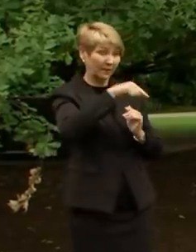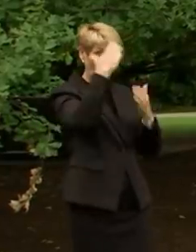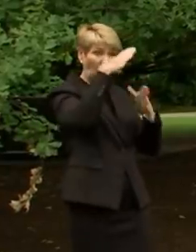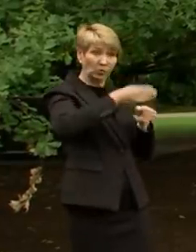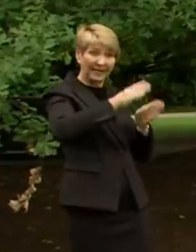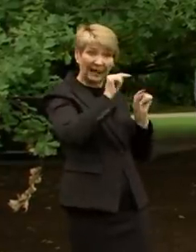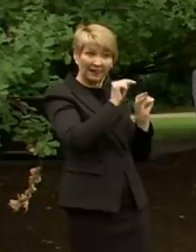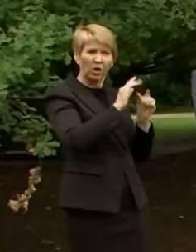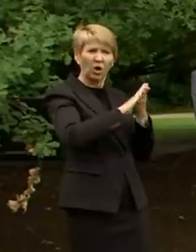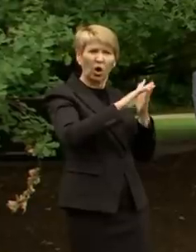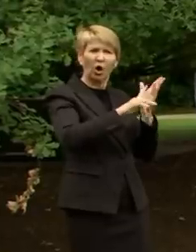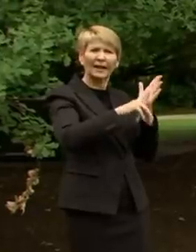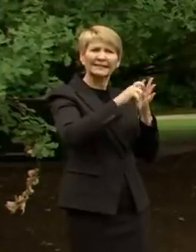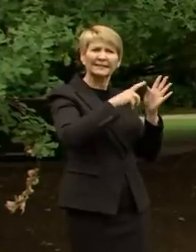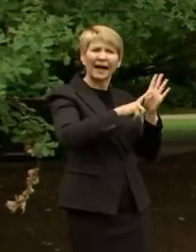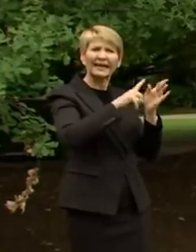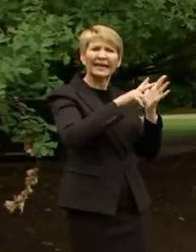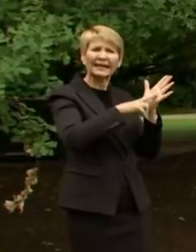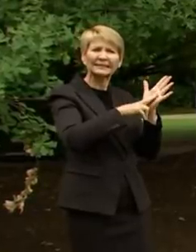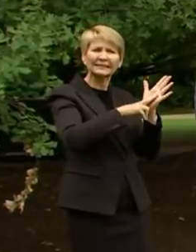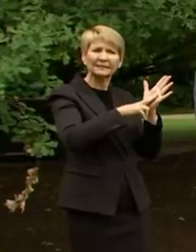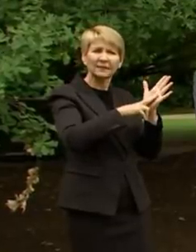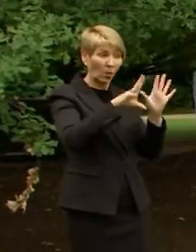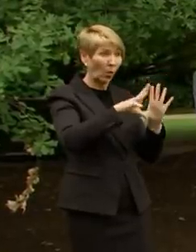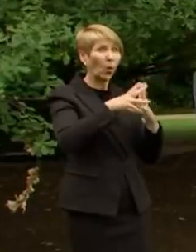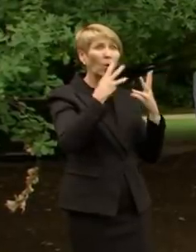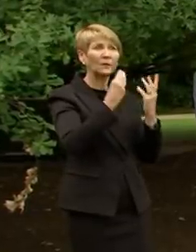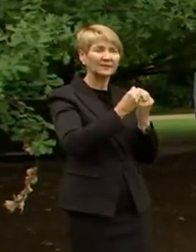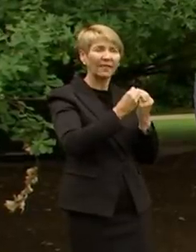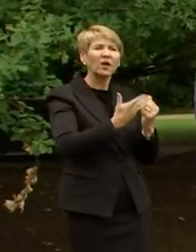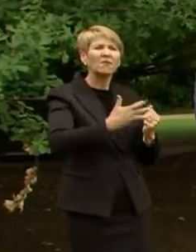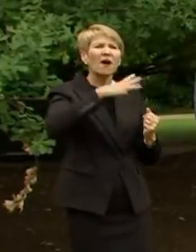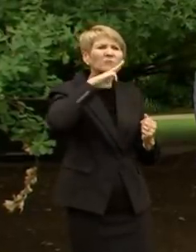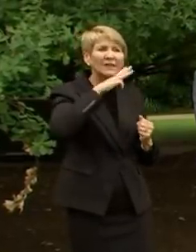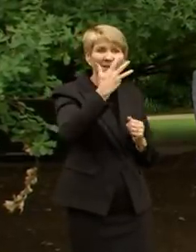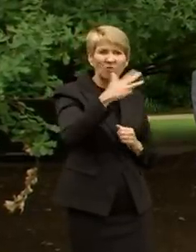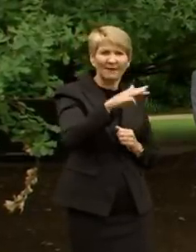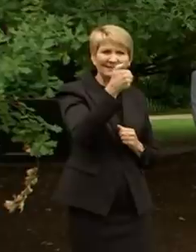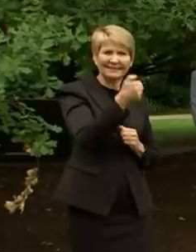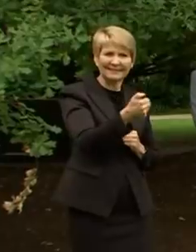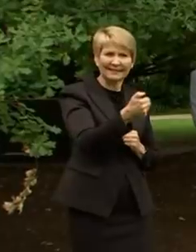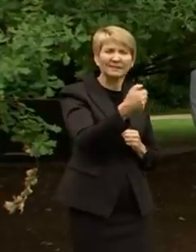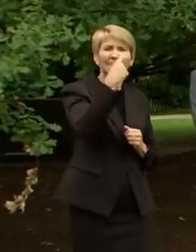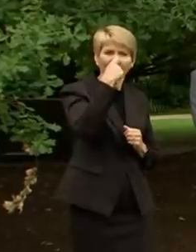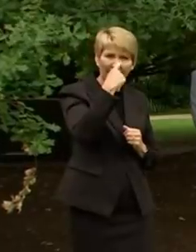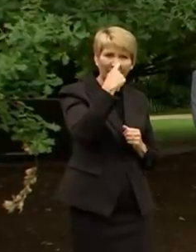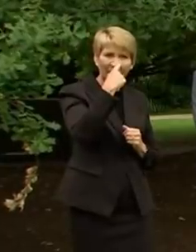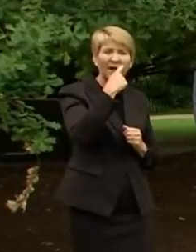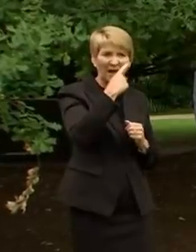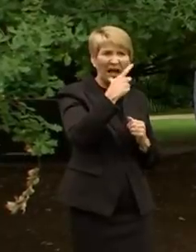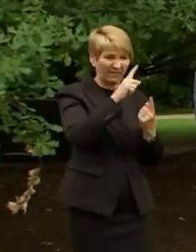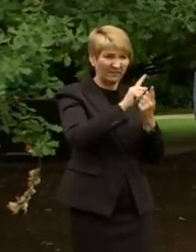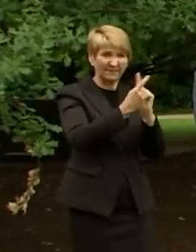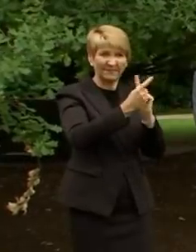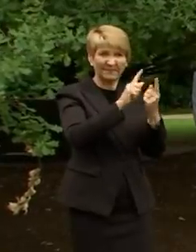we've identified 996 known primary close contacts that are related to that particular facility and